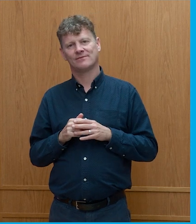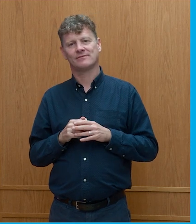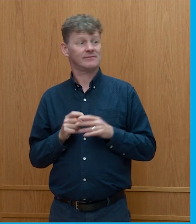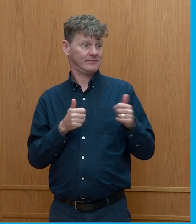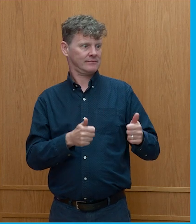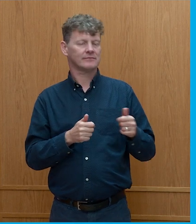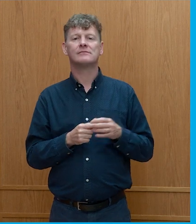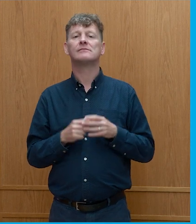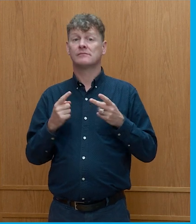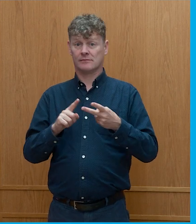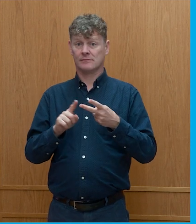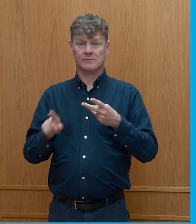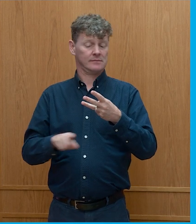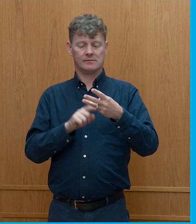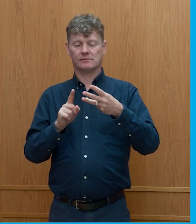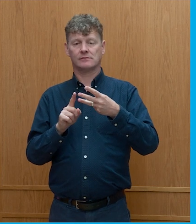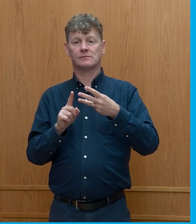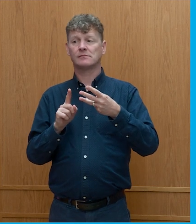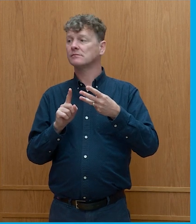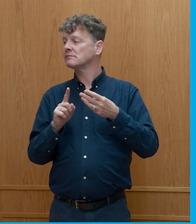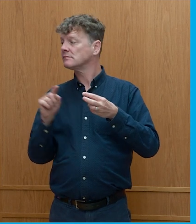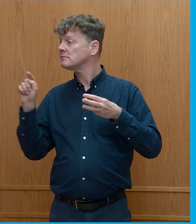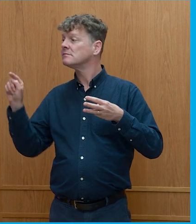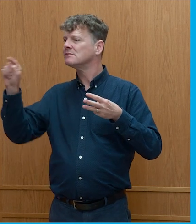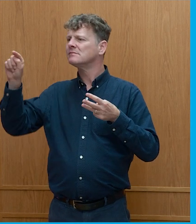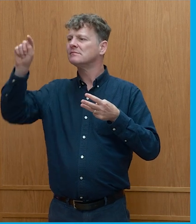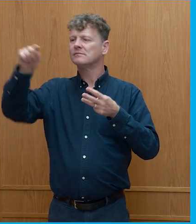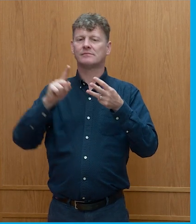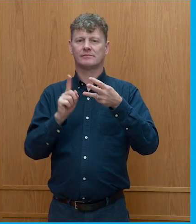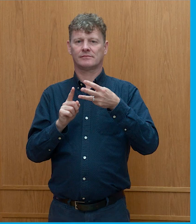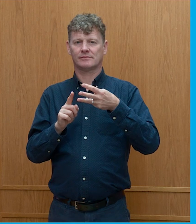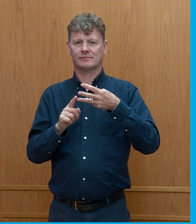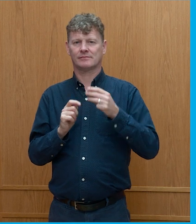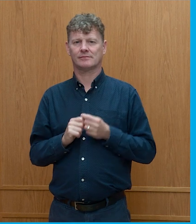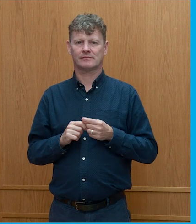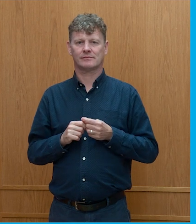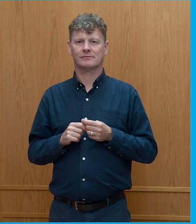and uh just a few rows behind please um thank you